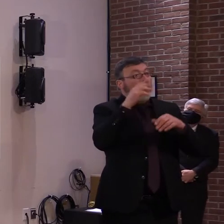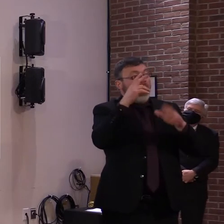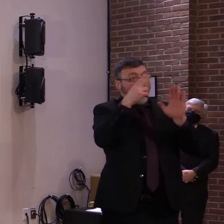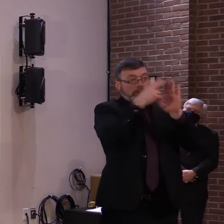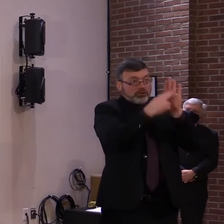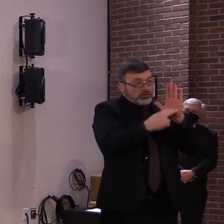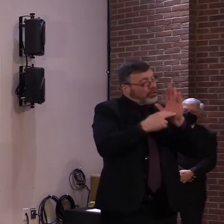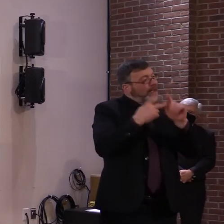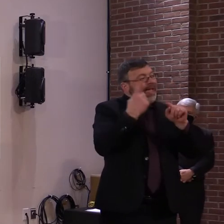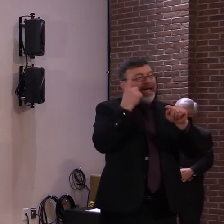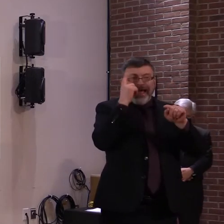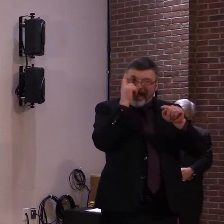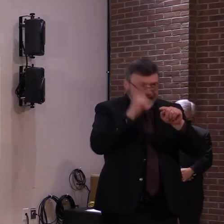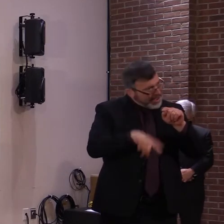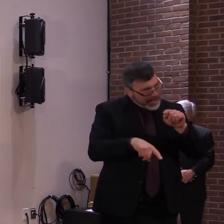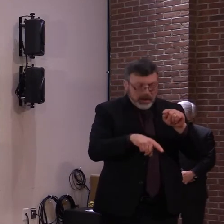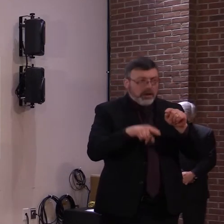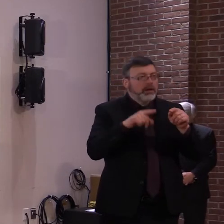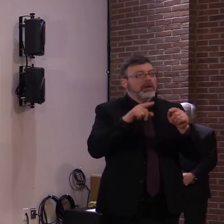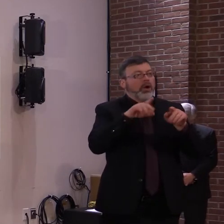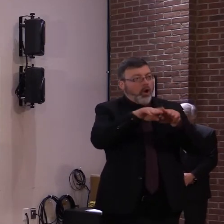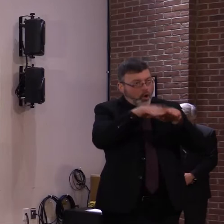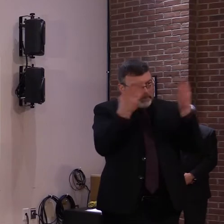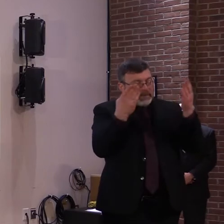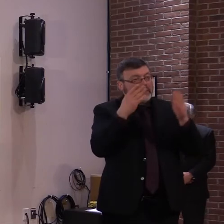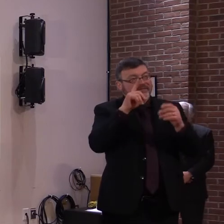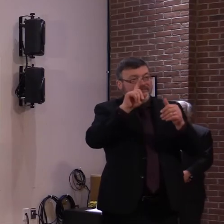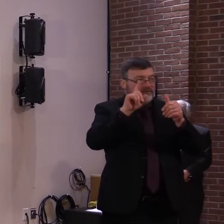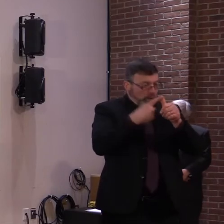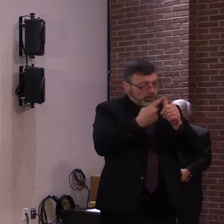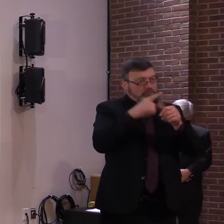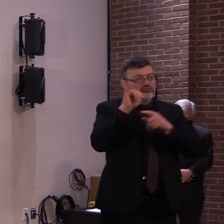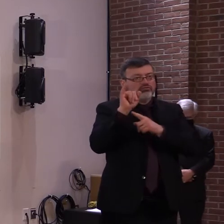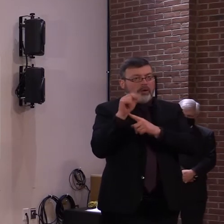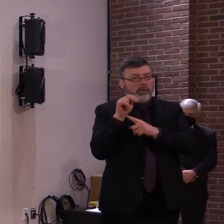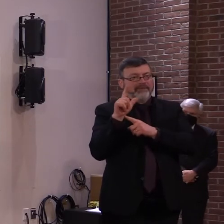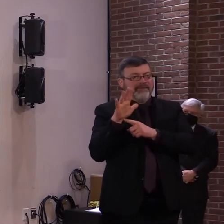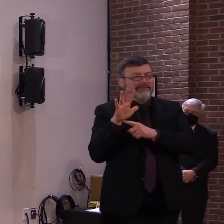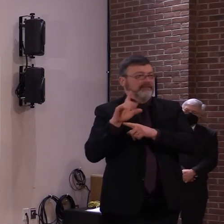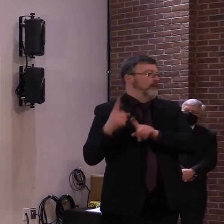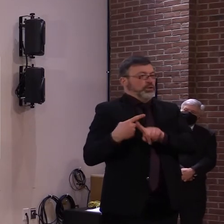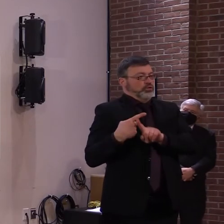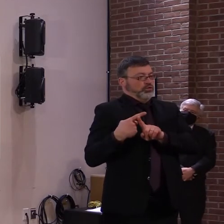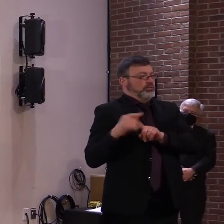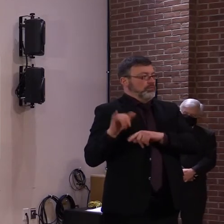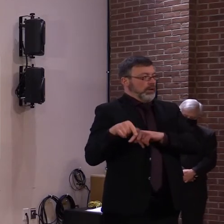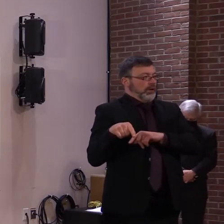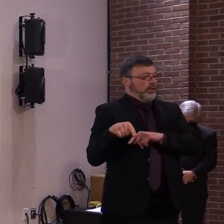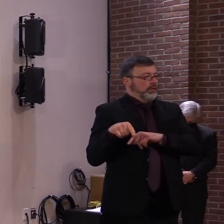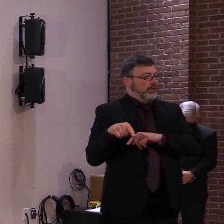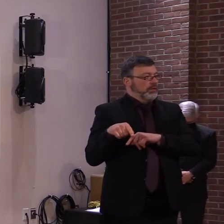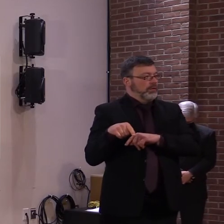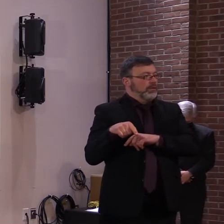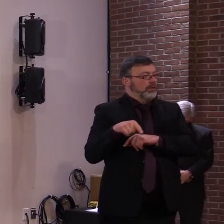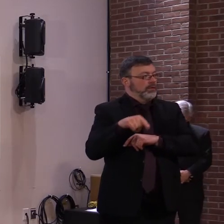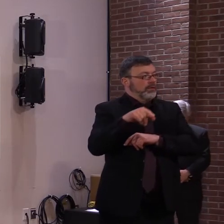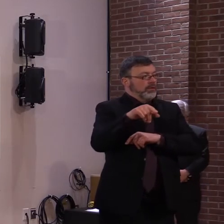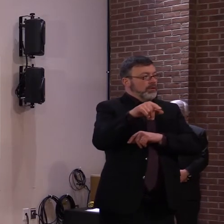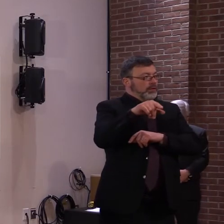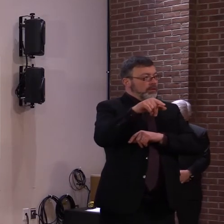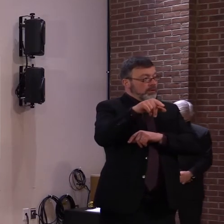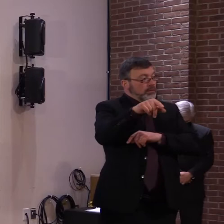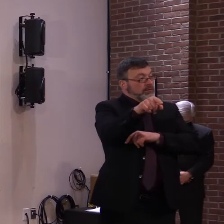calling any other health department phone number, so please hold off on calling or emailing until we provide you with this